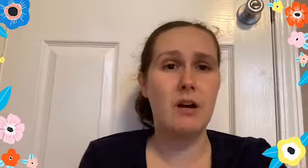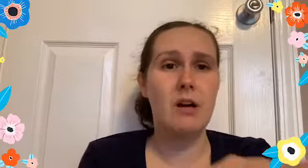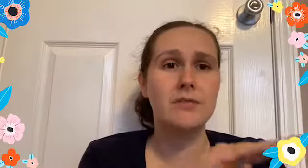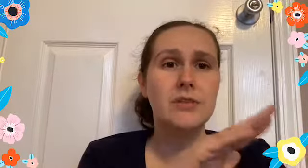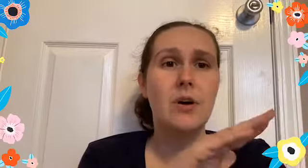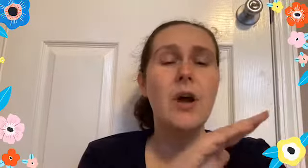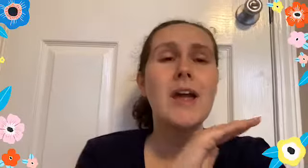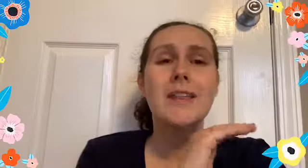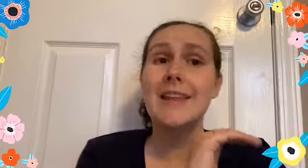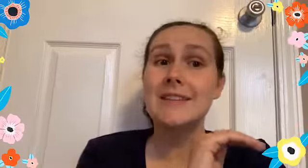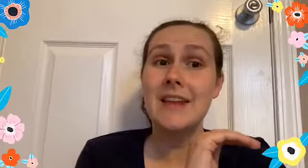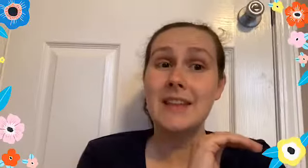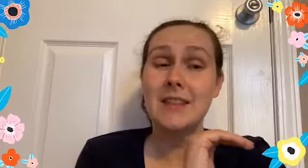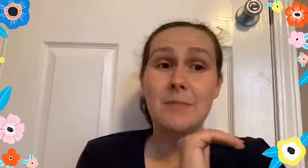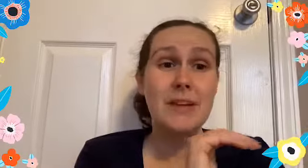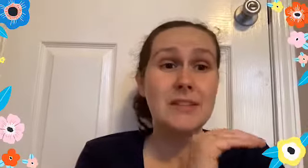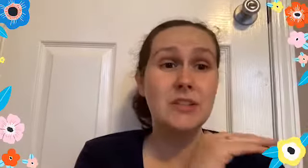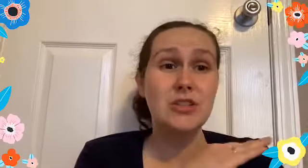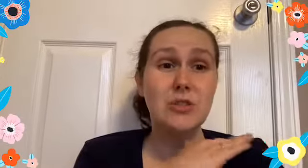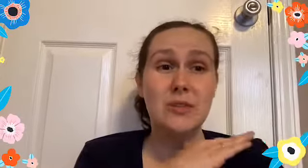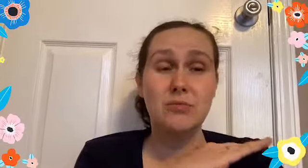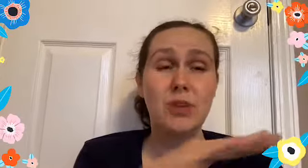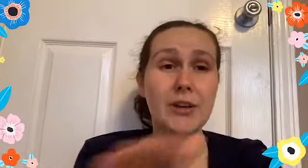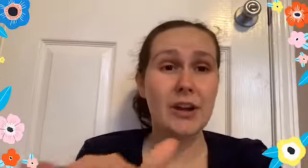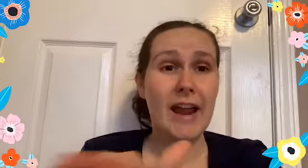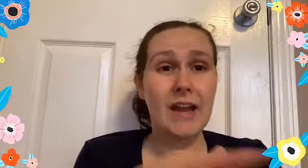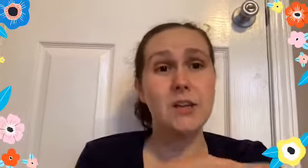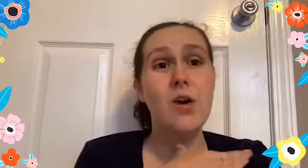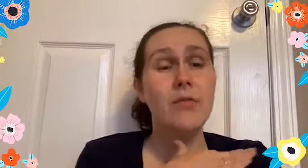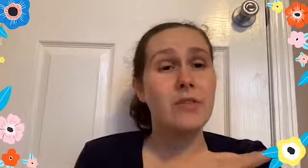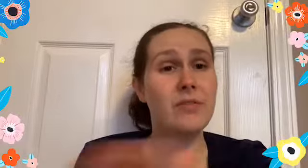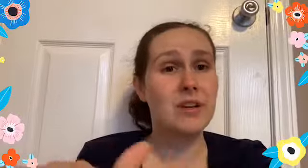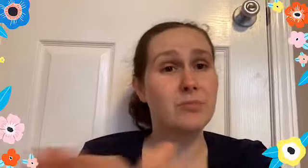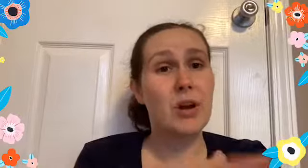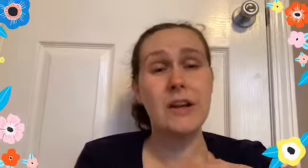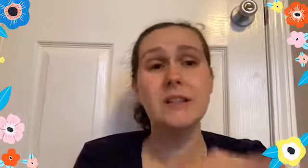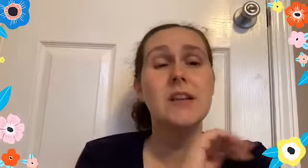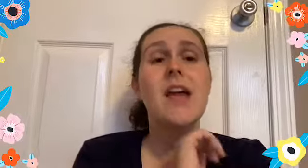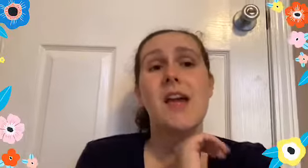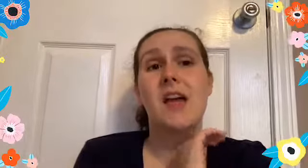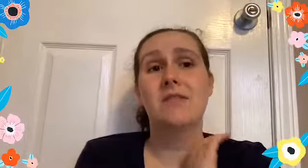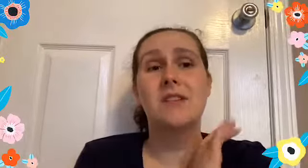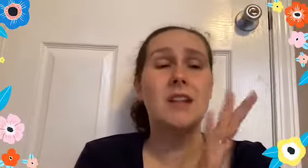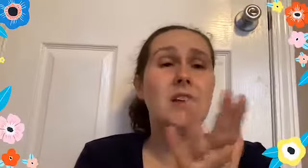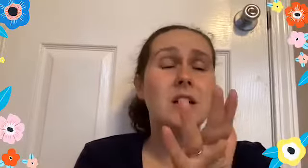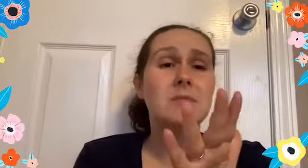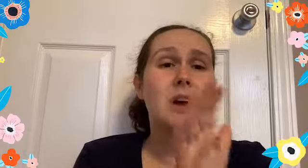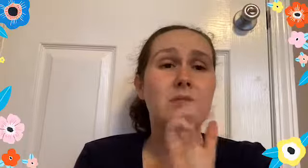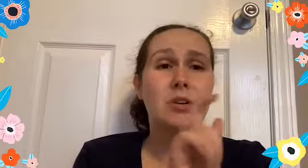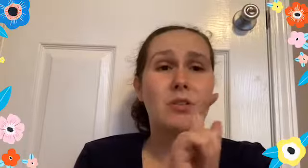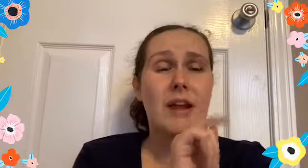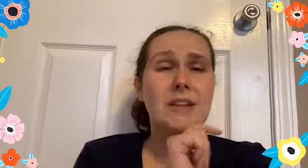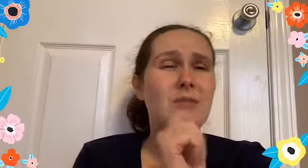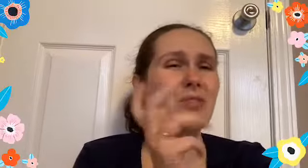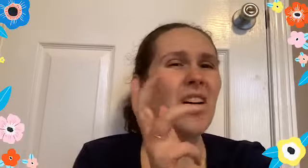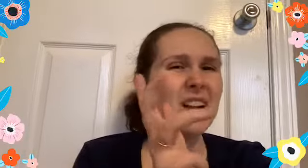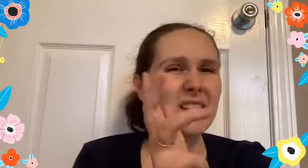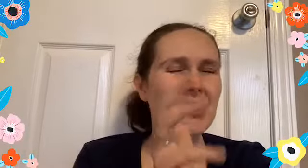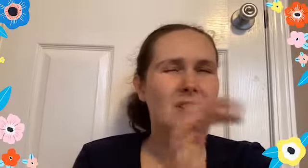off. So they say that the best thing to do is run your hand over the finished product. And if nothing comes off, you're great. If you've got glitter or